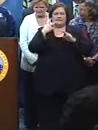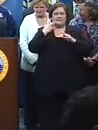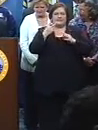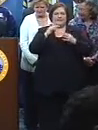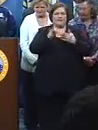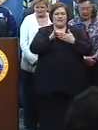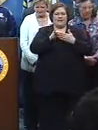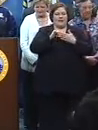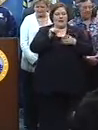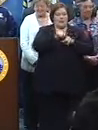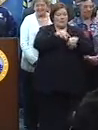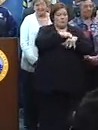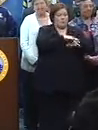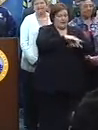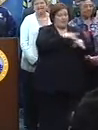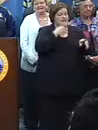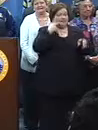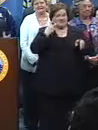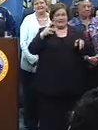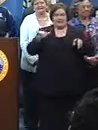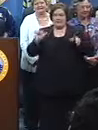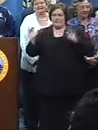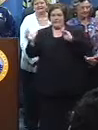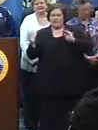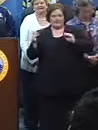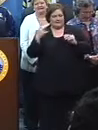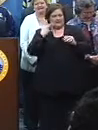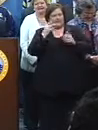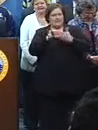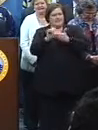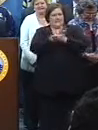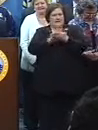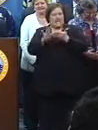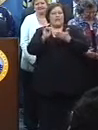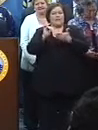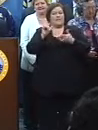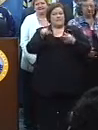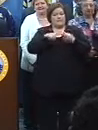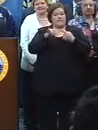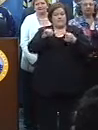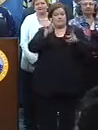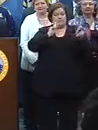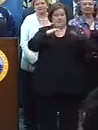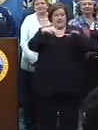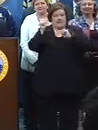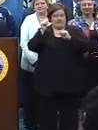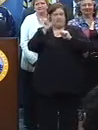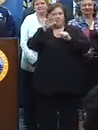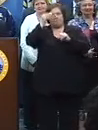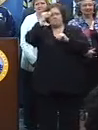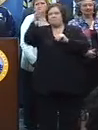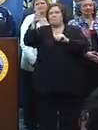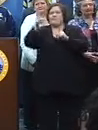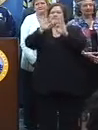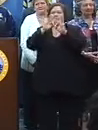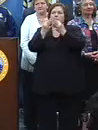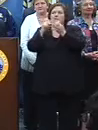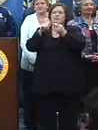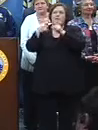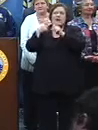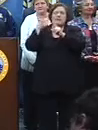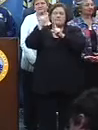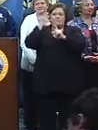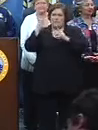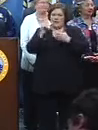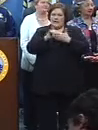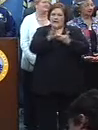passing. And I think that shows that the city is working. And they take those messages back to their friends and family in those towns where they came from. And I think that's very